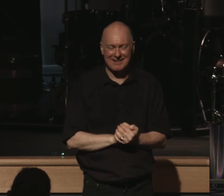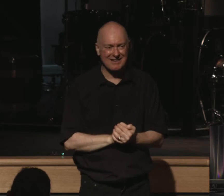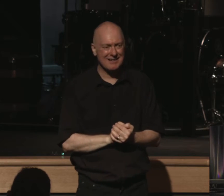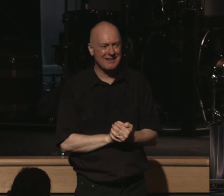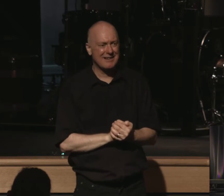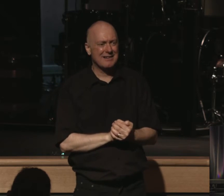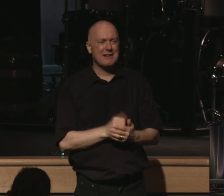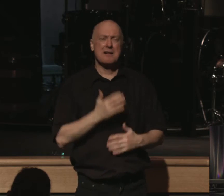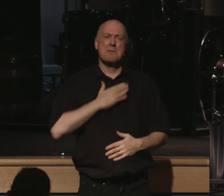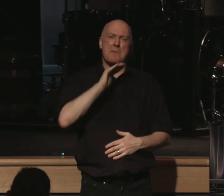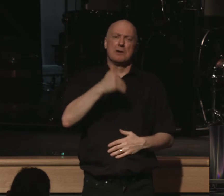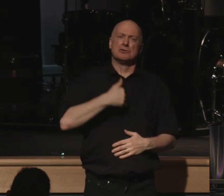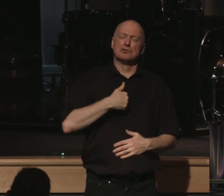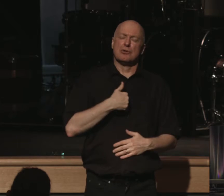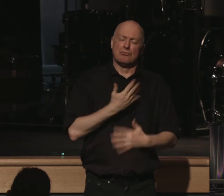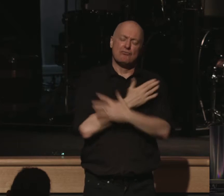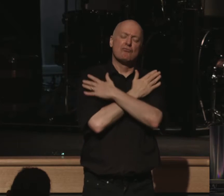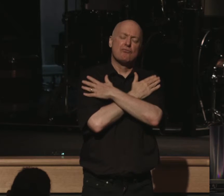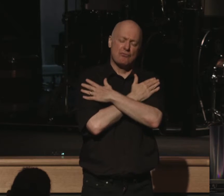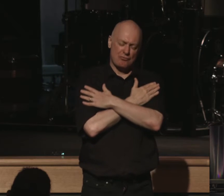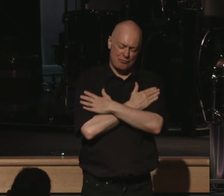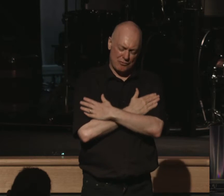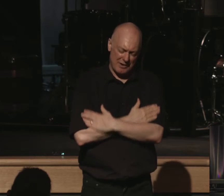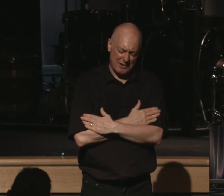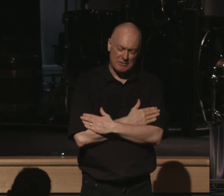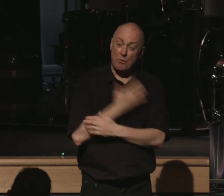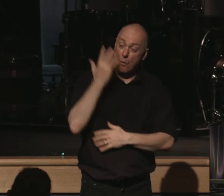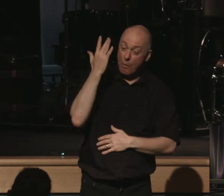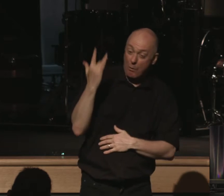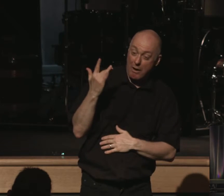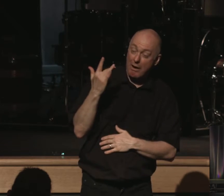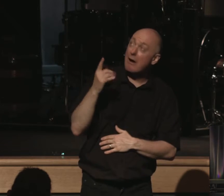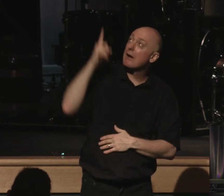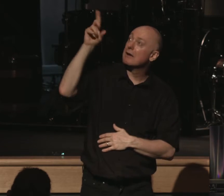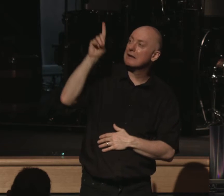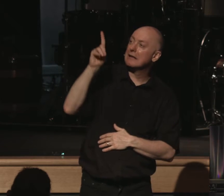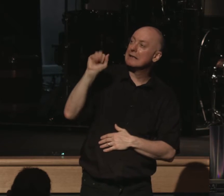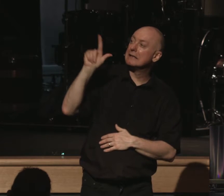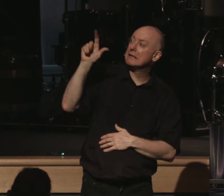Return, oh my soul, to your rest. For the Lord has dealt bountifully with you.